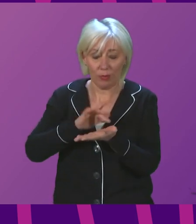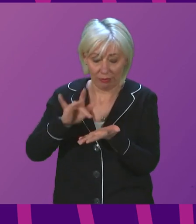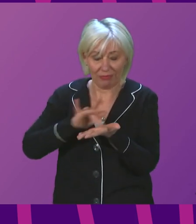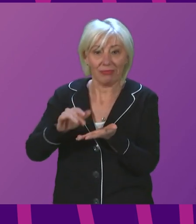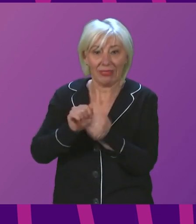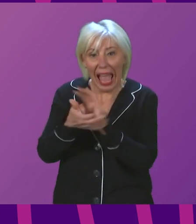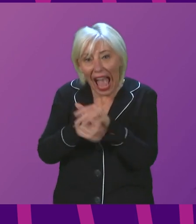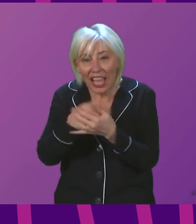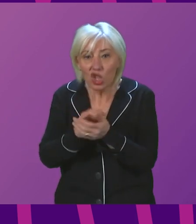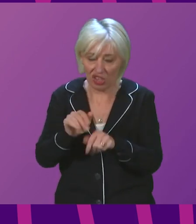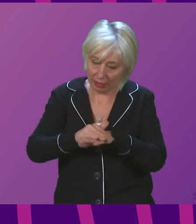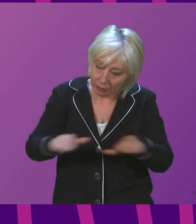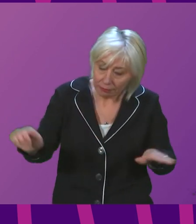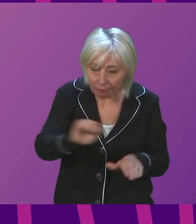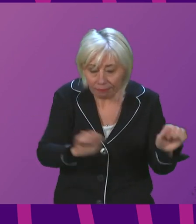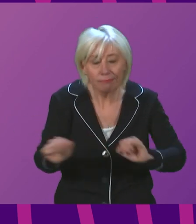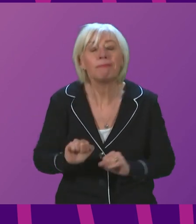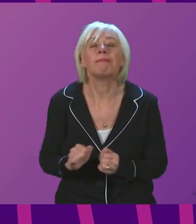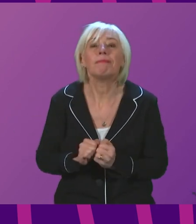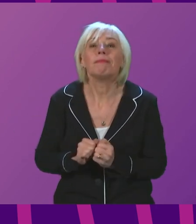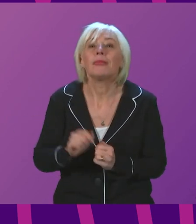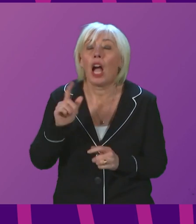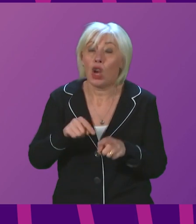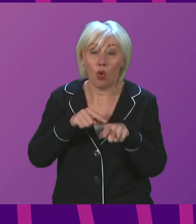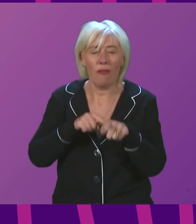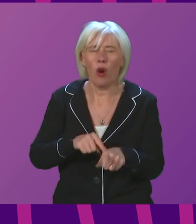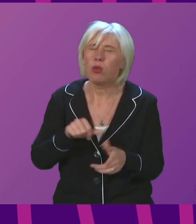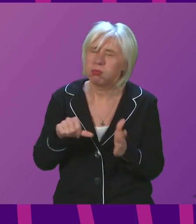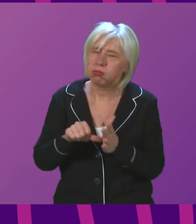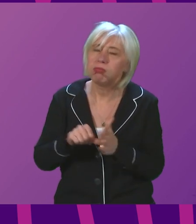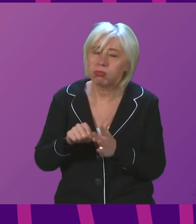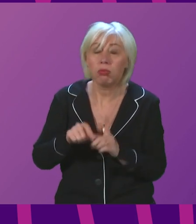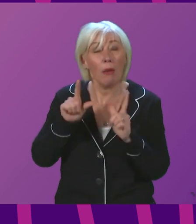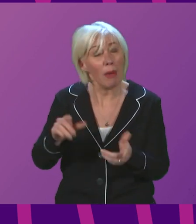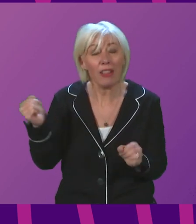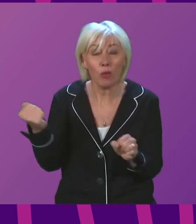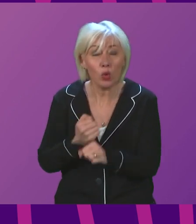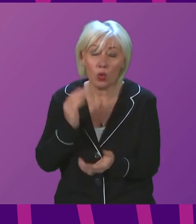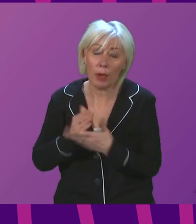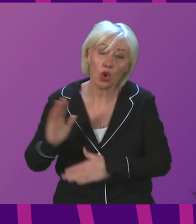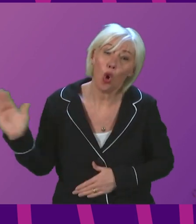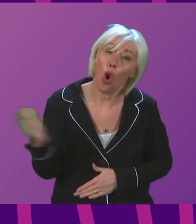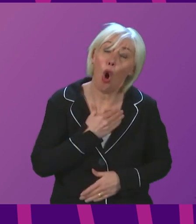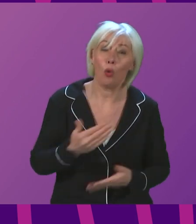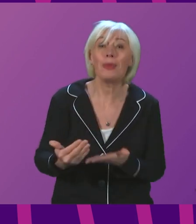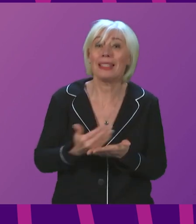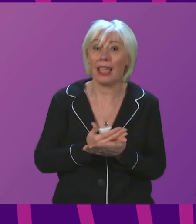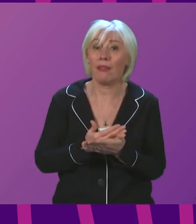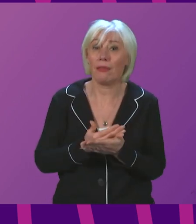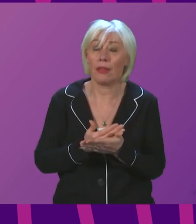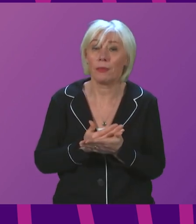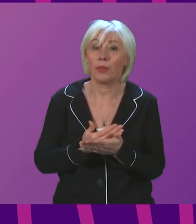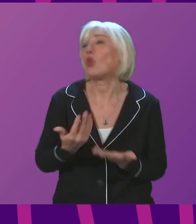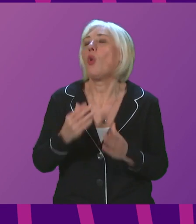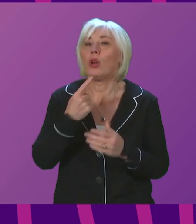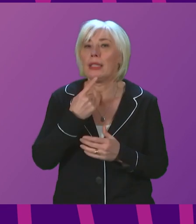to all of this is really hard, but there is no doubt whatsoever it will help keep all of us safer. So I want to end